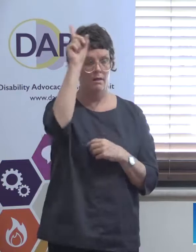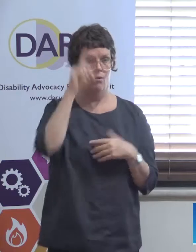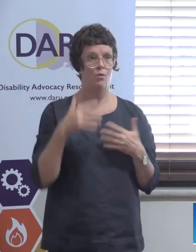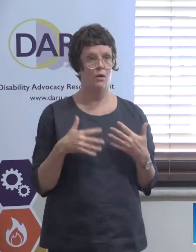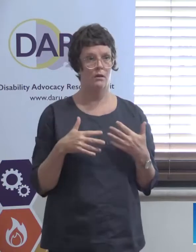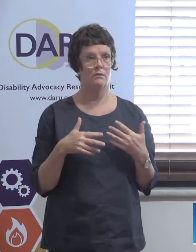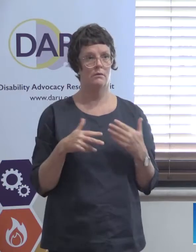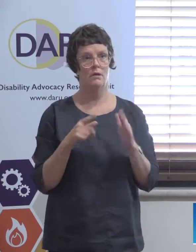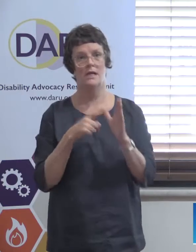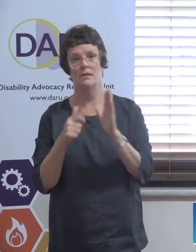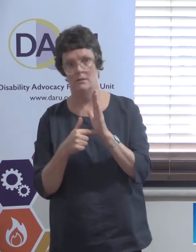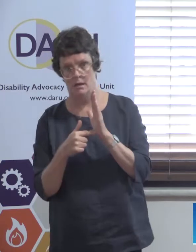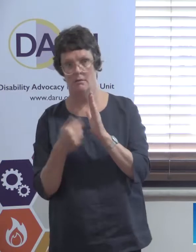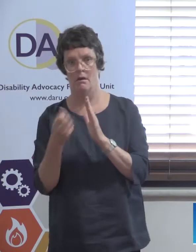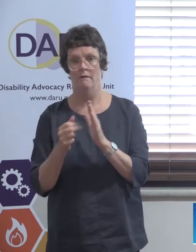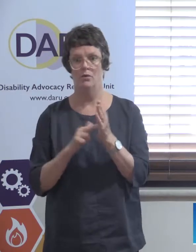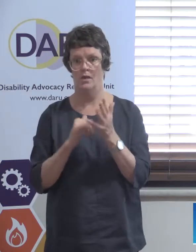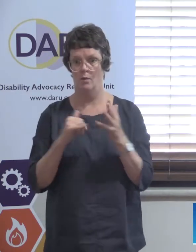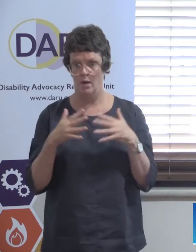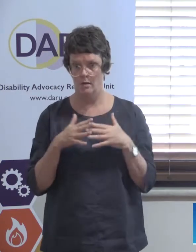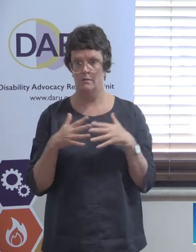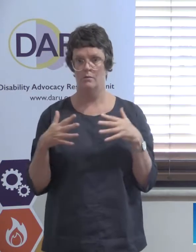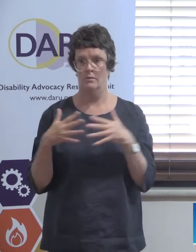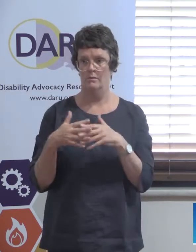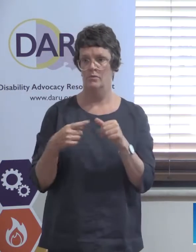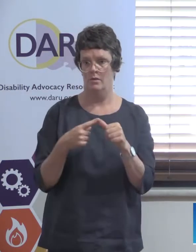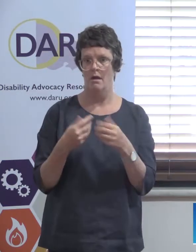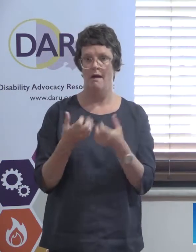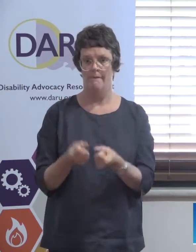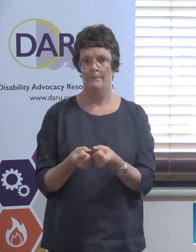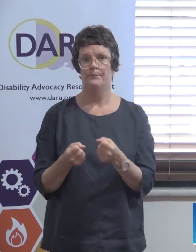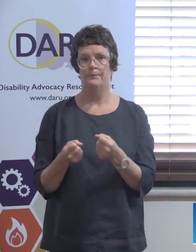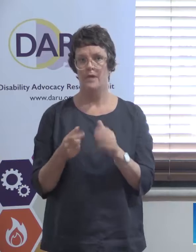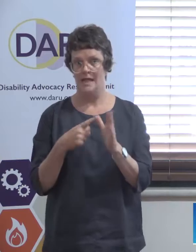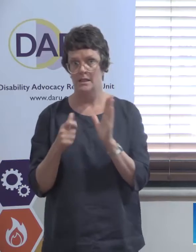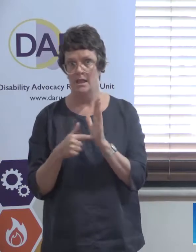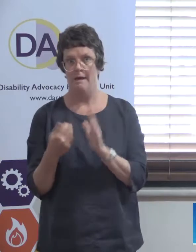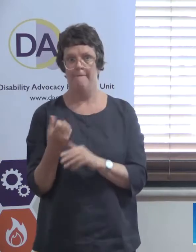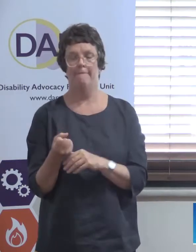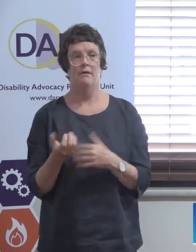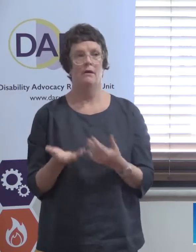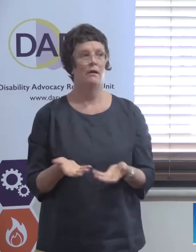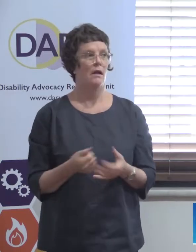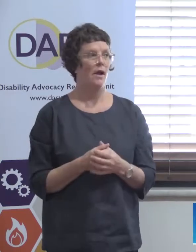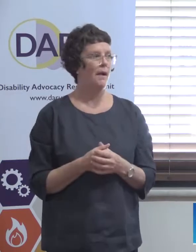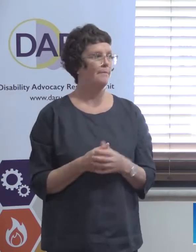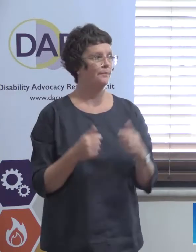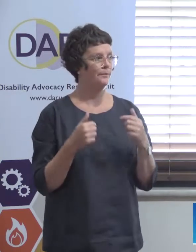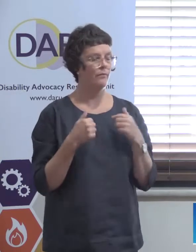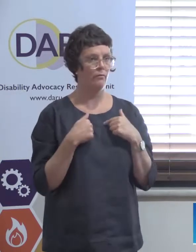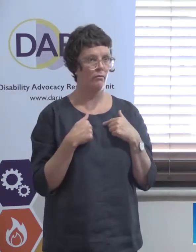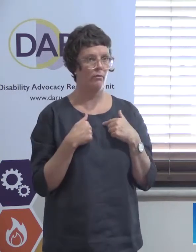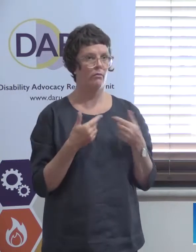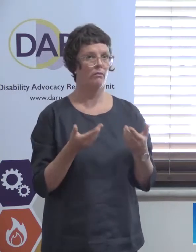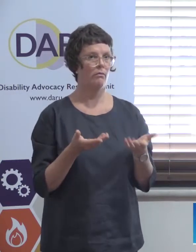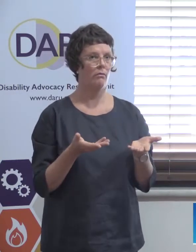But it's a limited pool of money and it's open... Only part of it... I was discussing this with Anna earlier on. And only part of it,